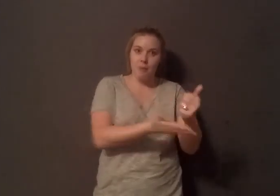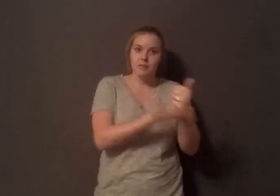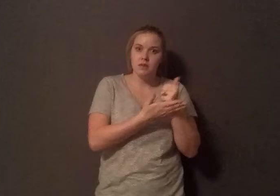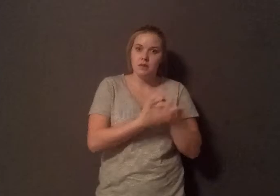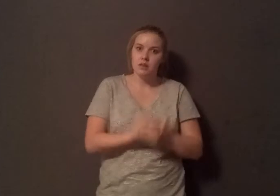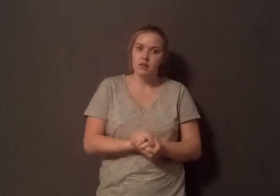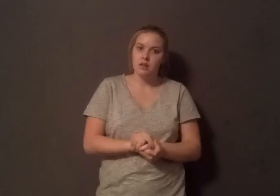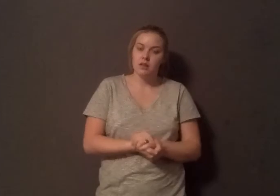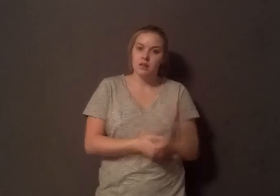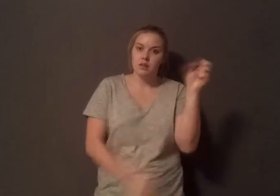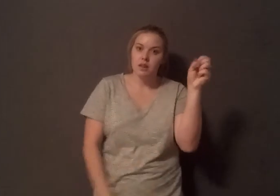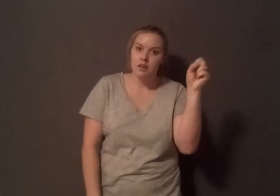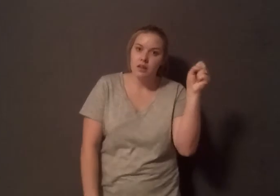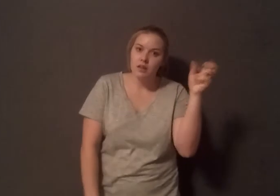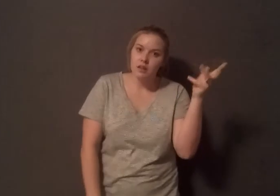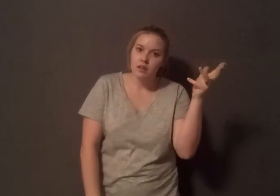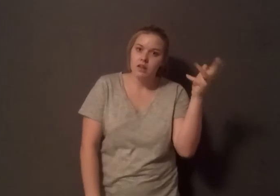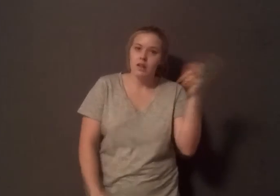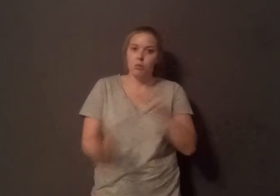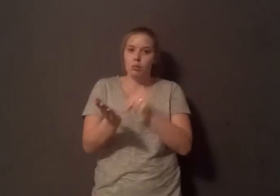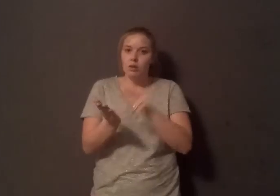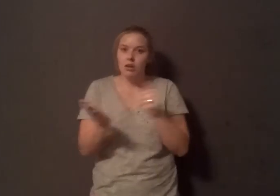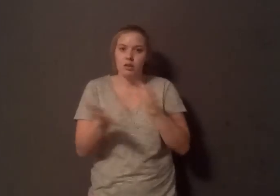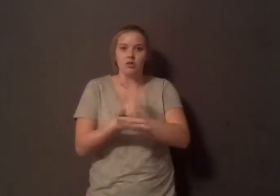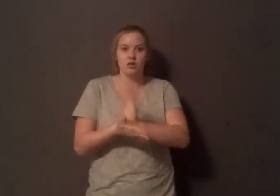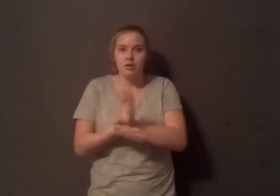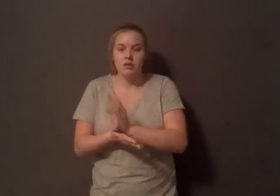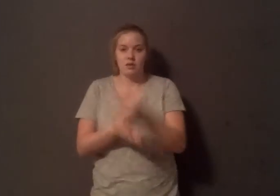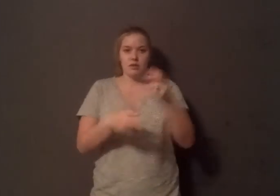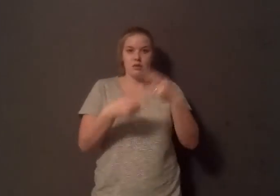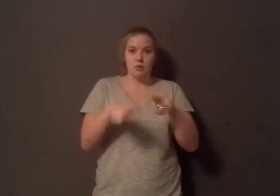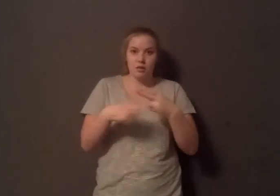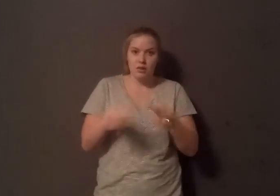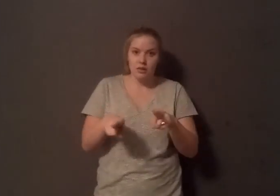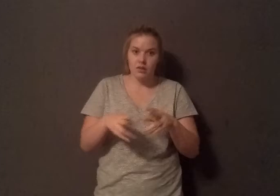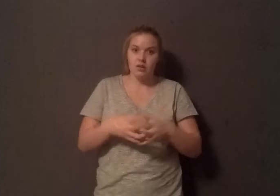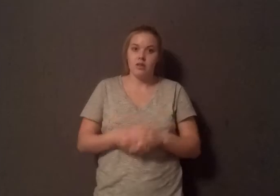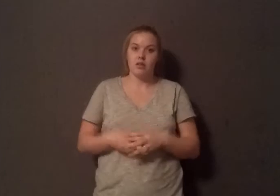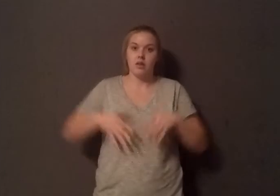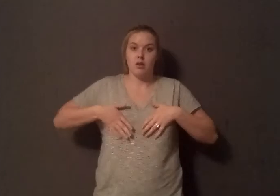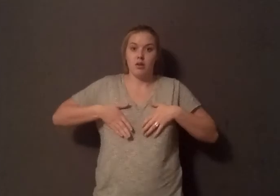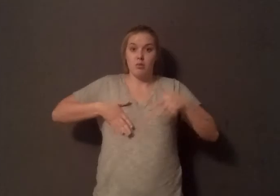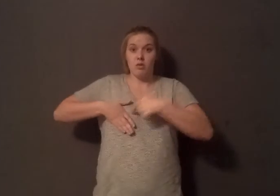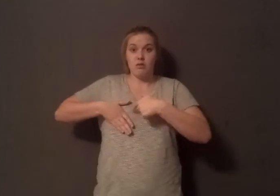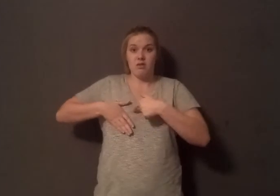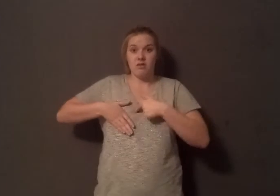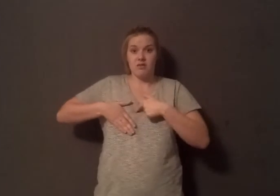products increases your risk for various forms of cancer, especially those related to your hormones. So, breast cancer, prostate cancer, ovarian cancer.